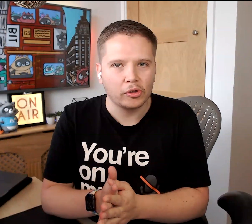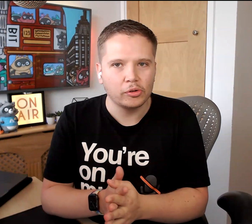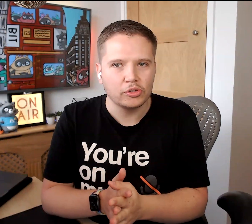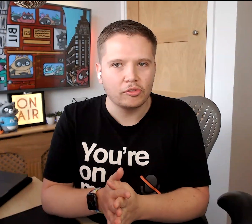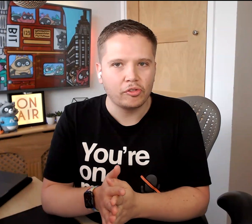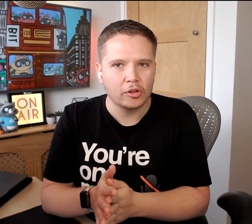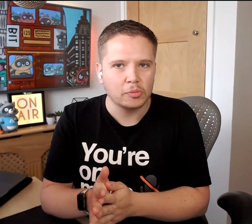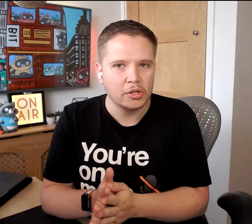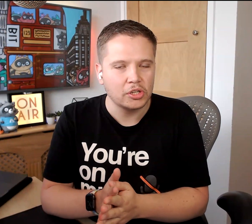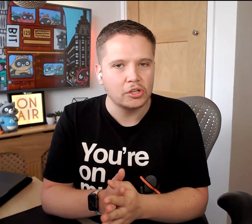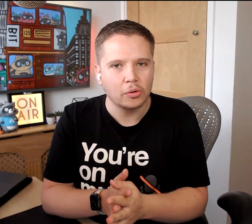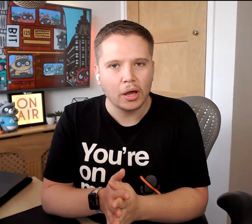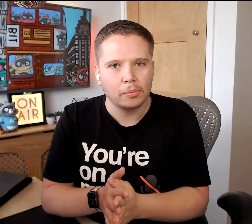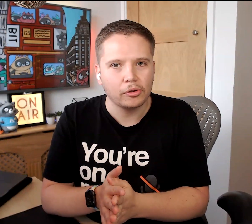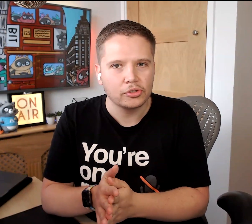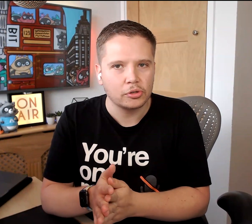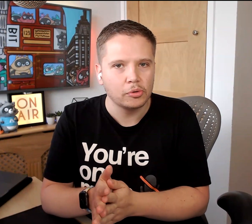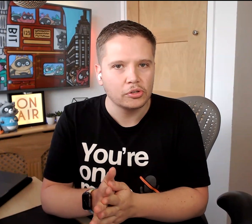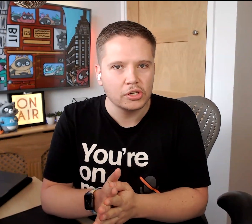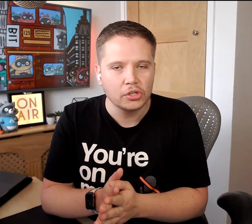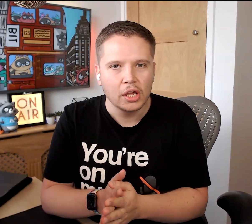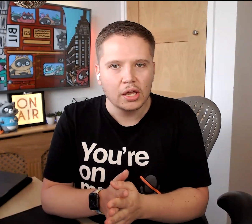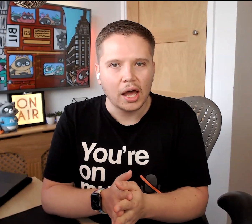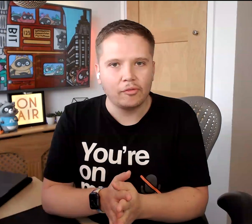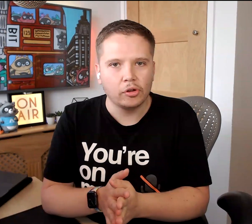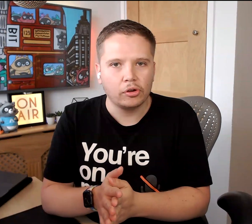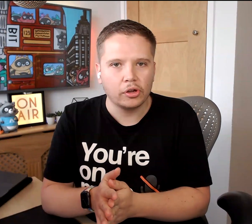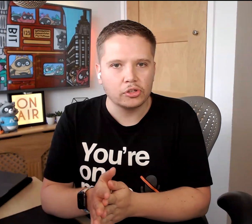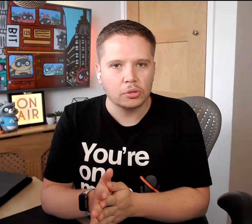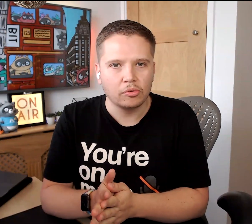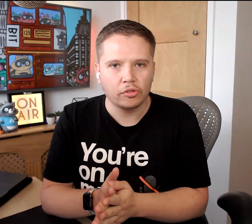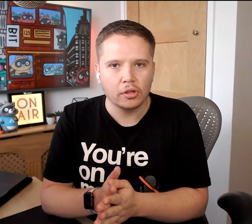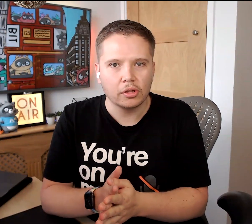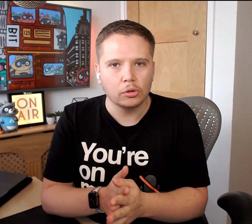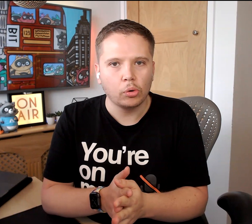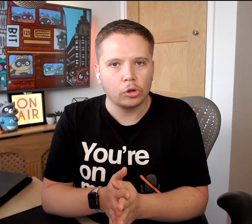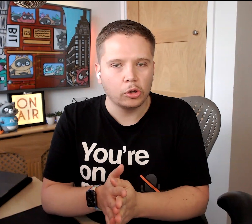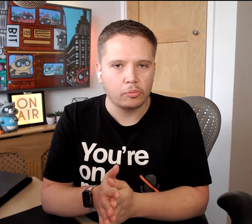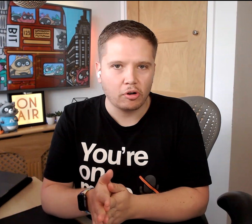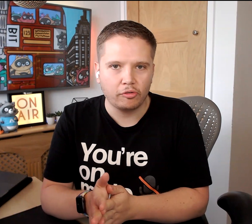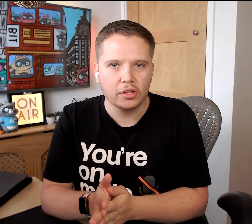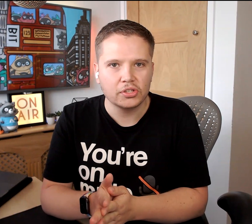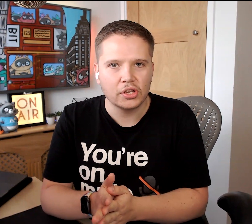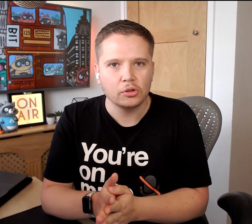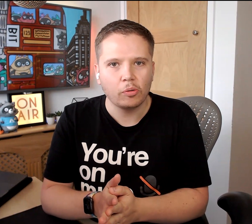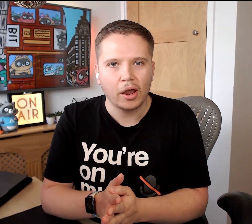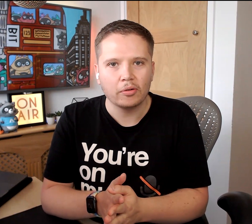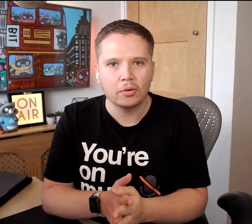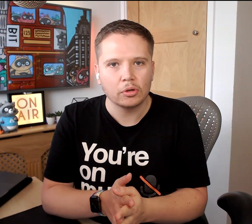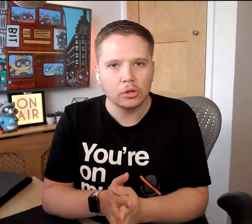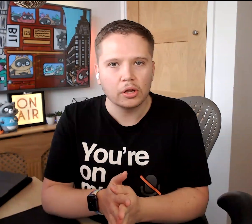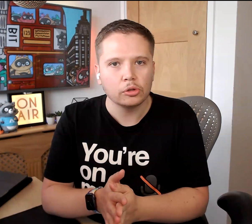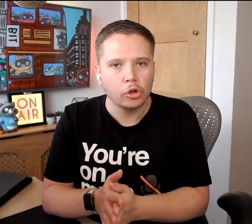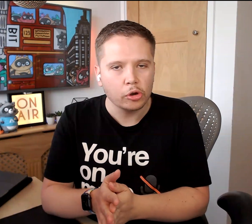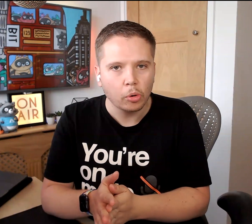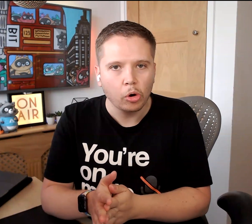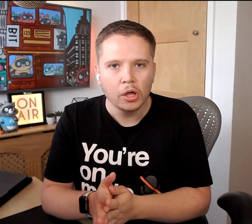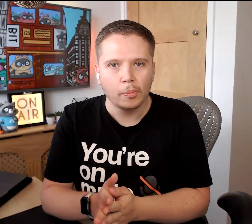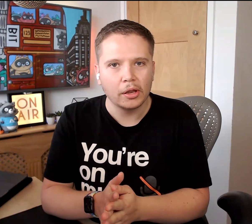inclusive of LGBTQI plus communities, have a look at some of the local nonprofits in your area and learn more by